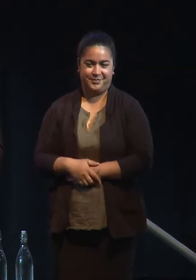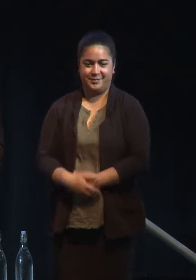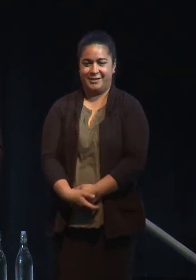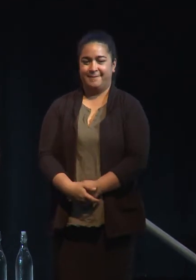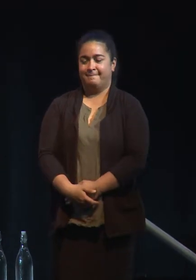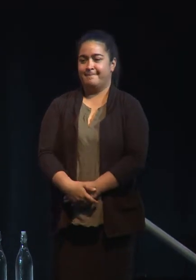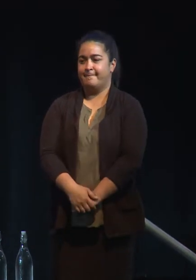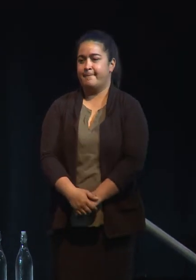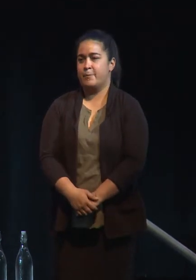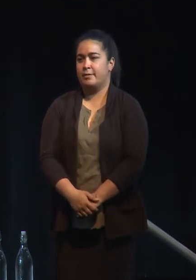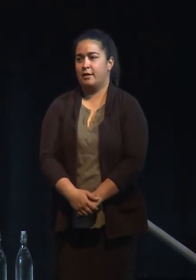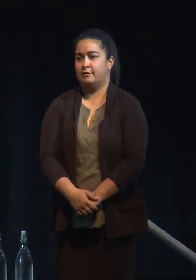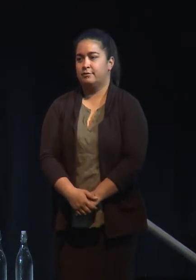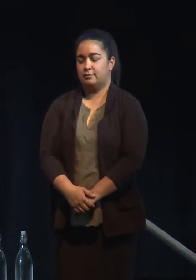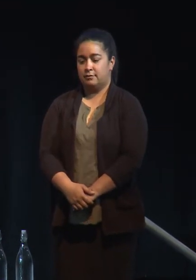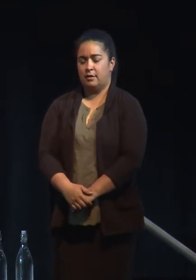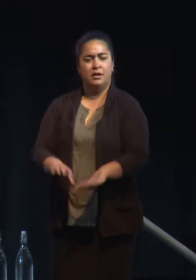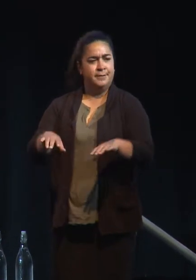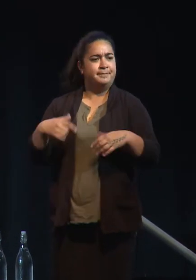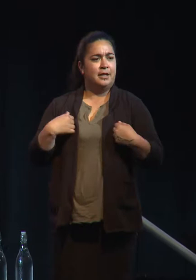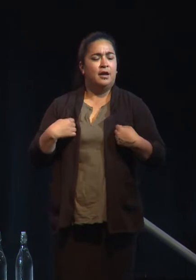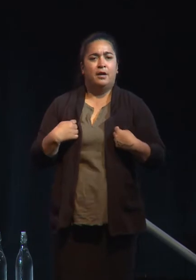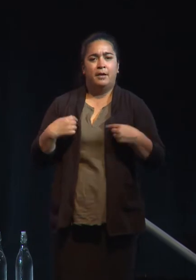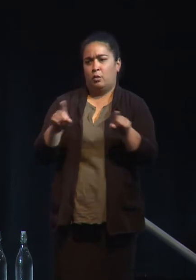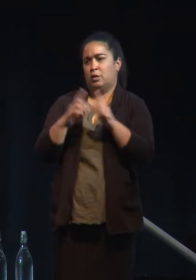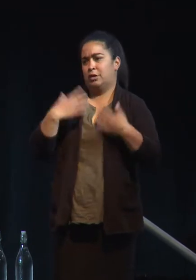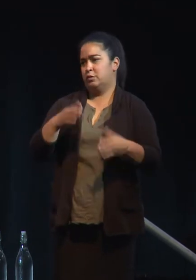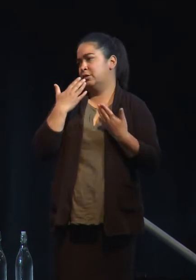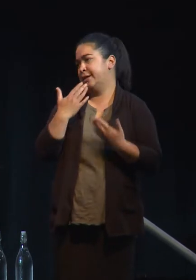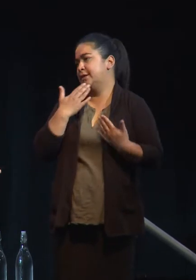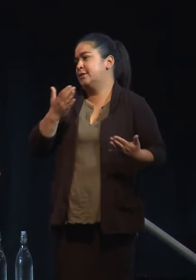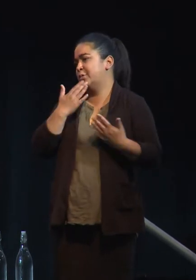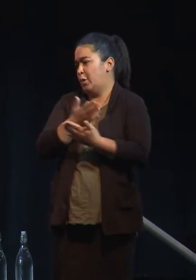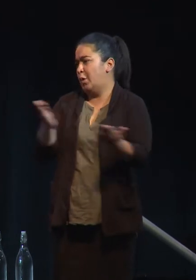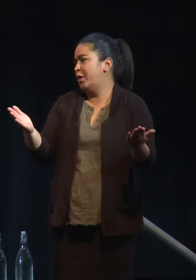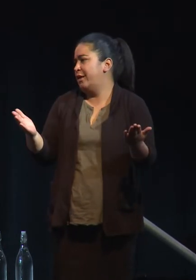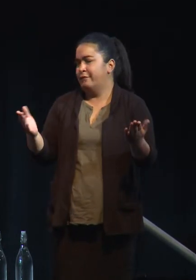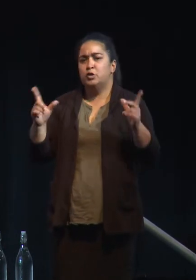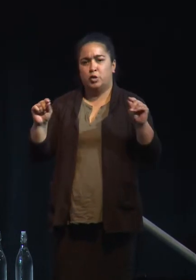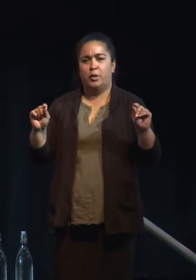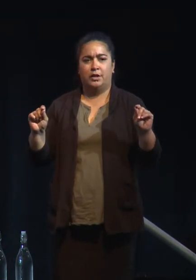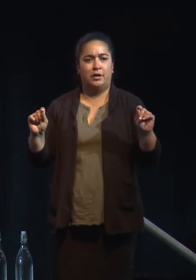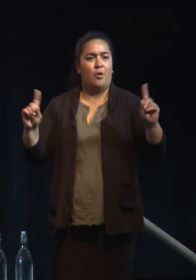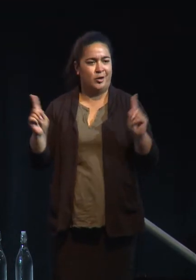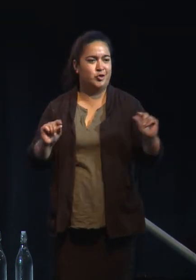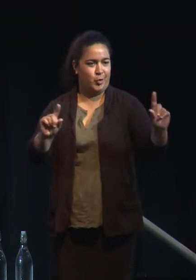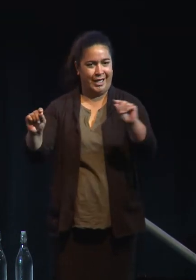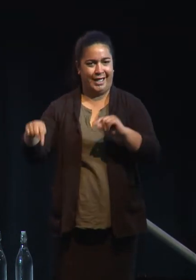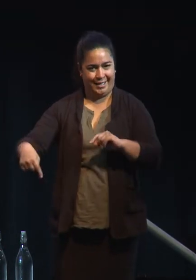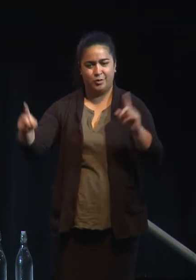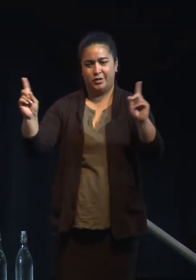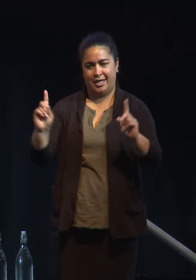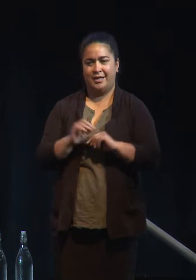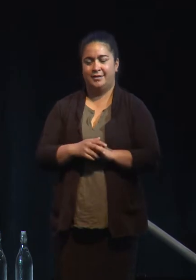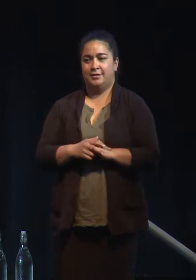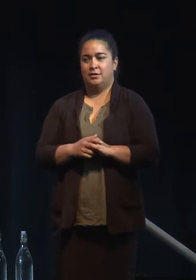So you know I just want to also thank all of you for doing what you're doing here today and